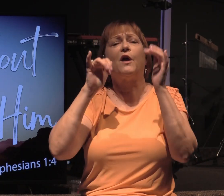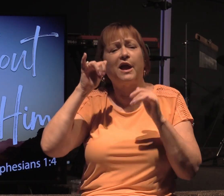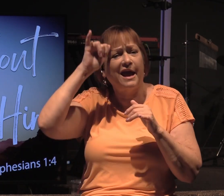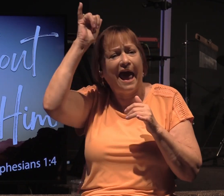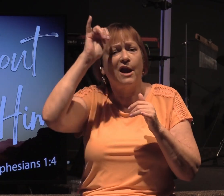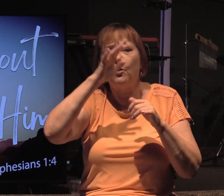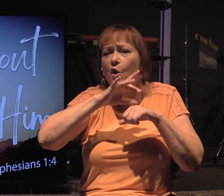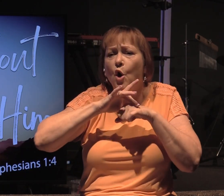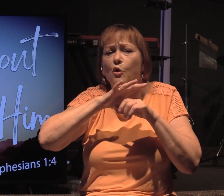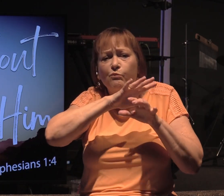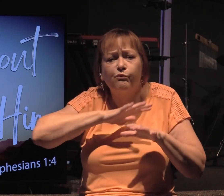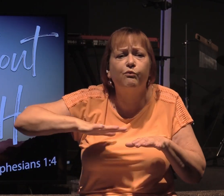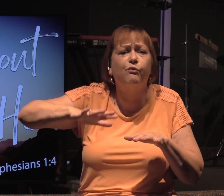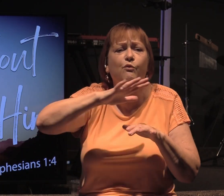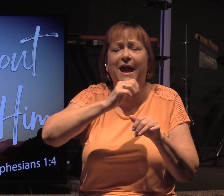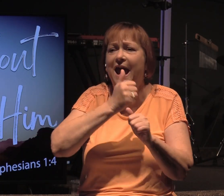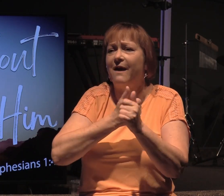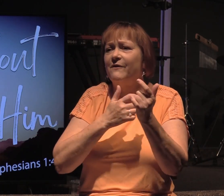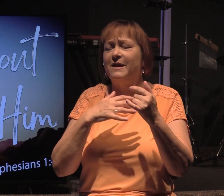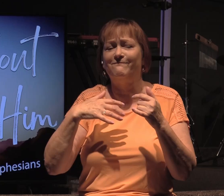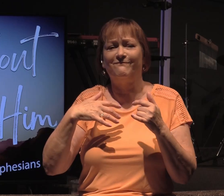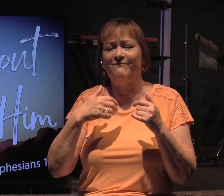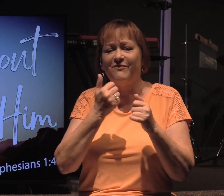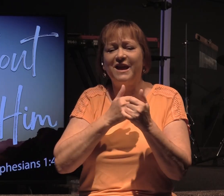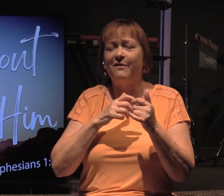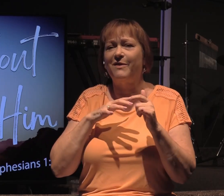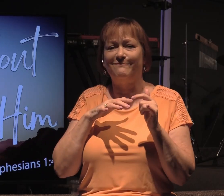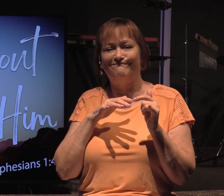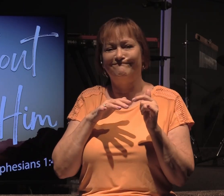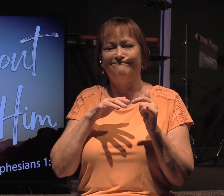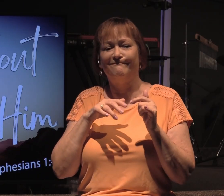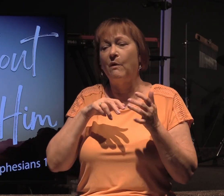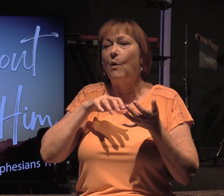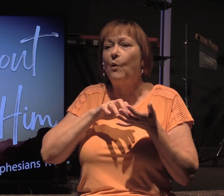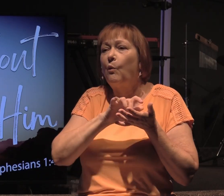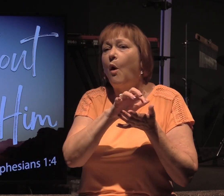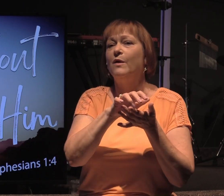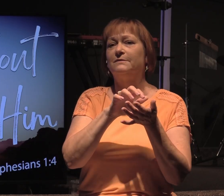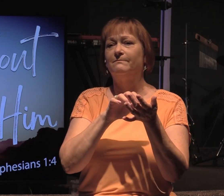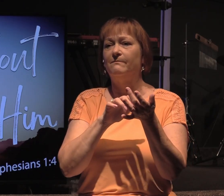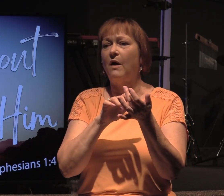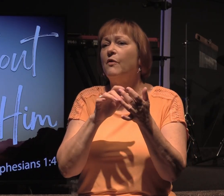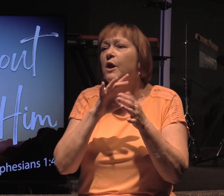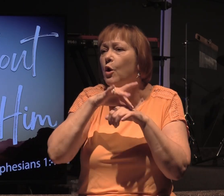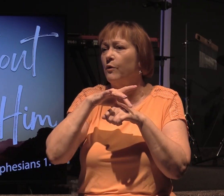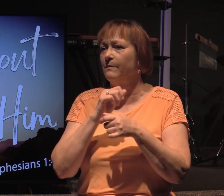all the earth and over every creeping thing that creeps on the earth.